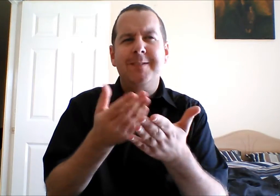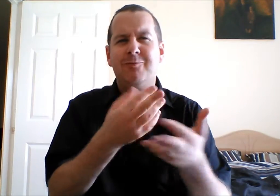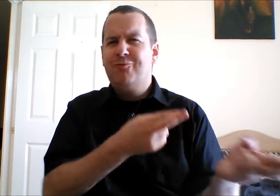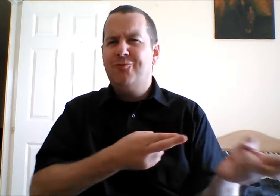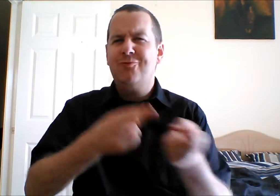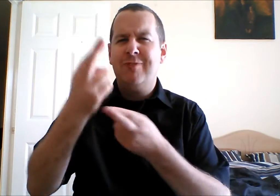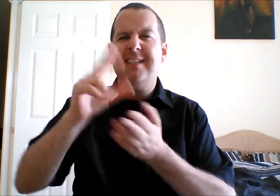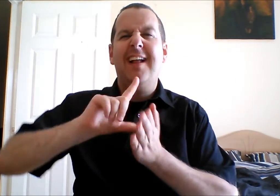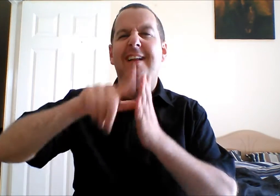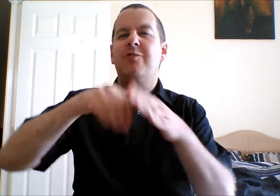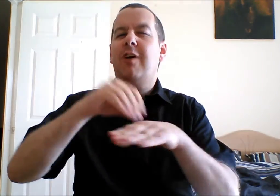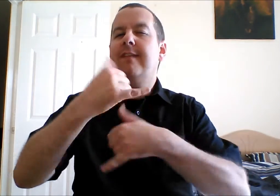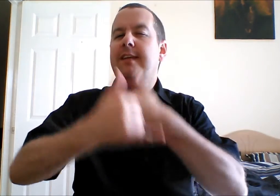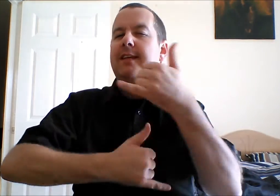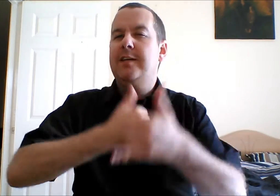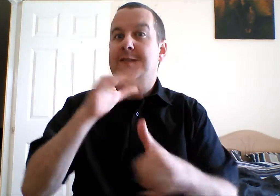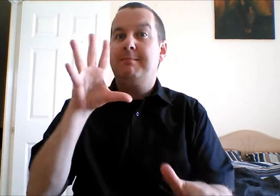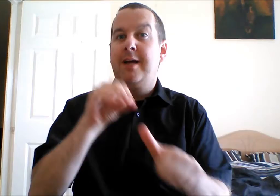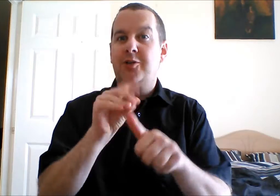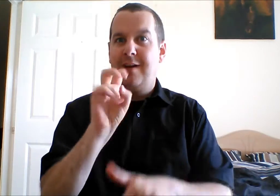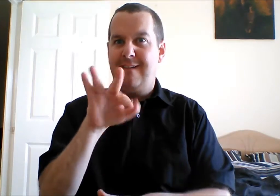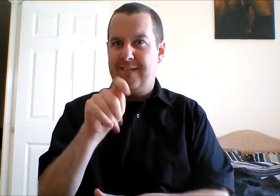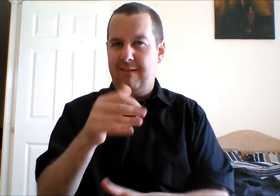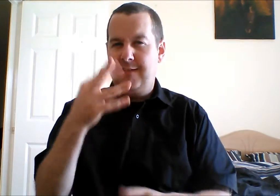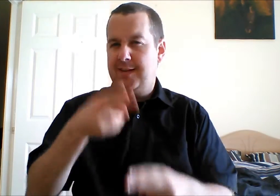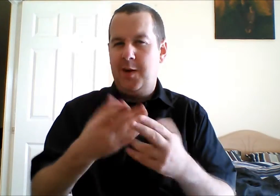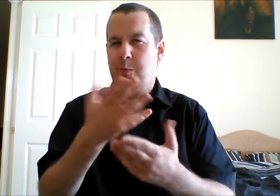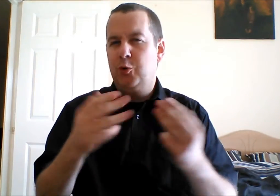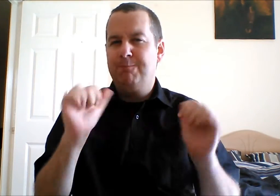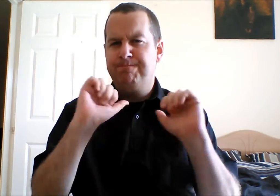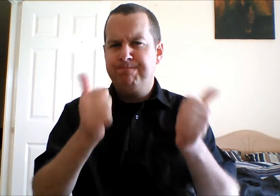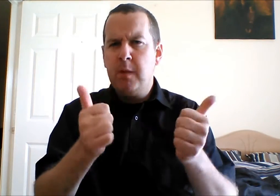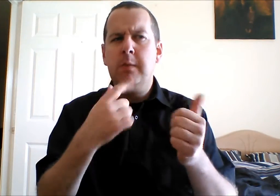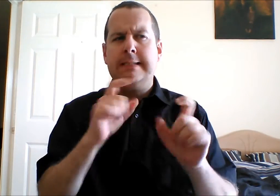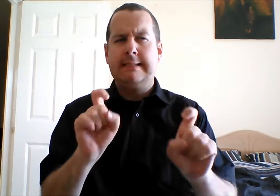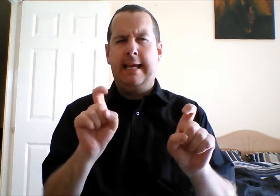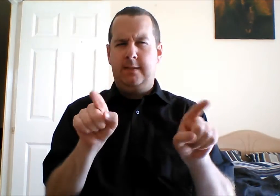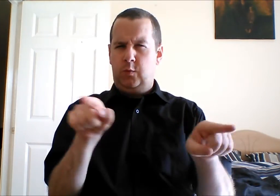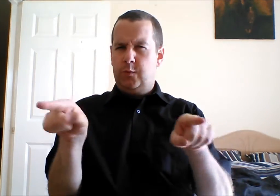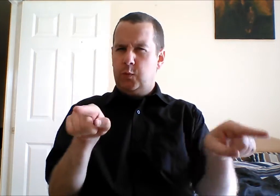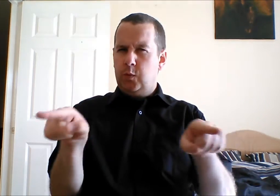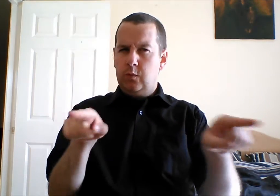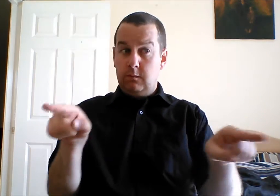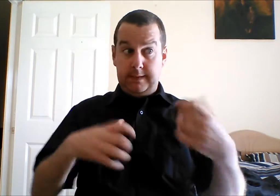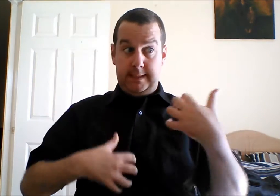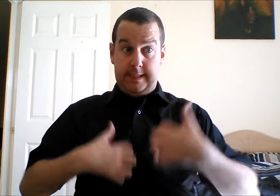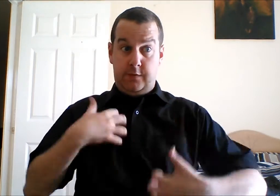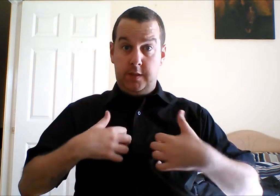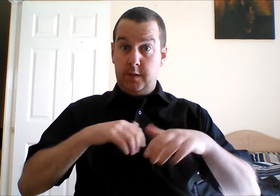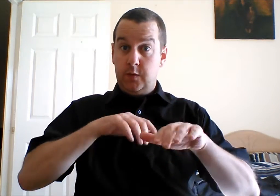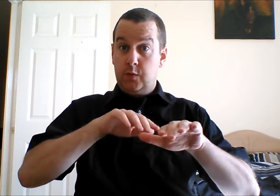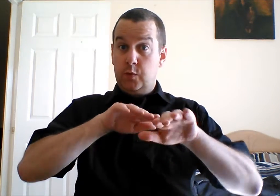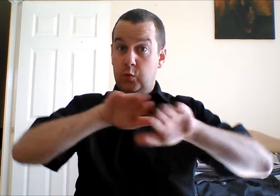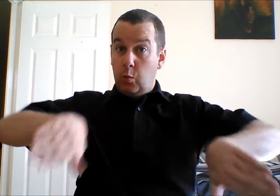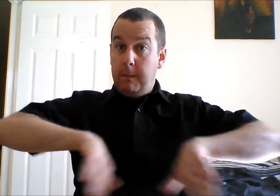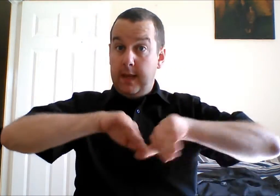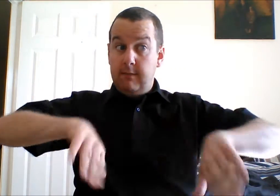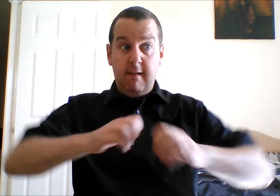year. Can I stay with you girls? Are you both interested in swimming? Is it something you enjoy doing every day,